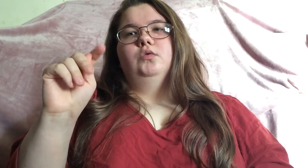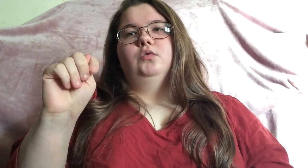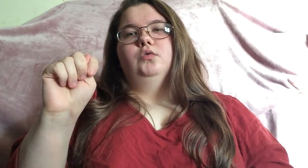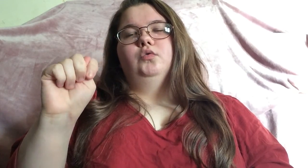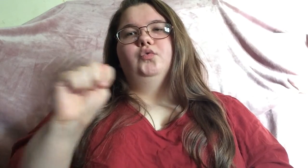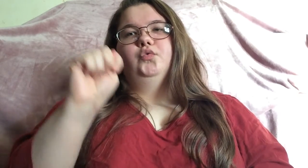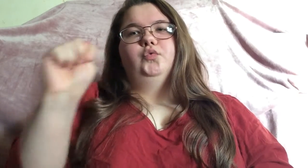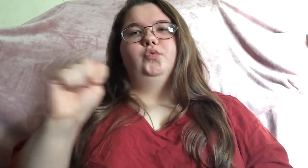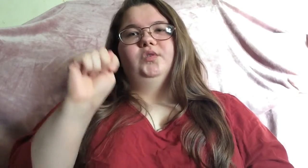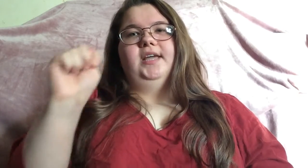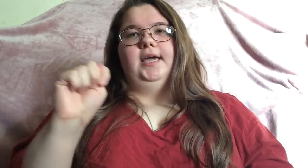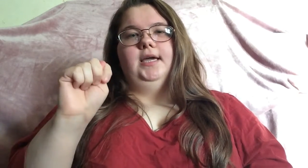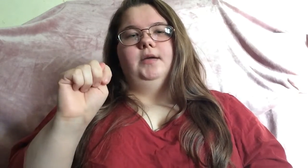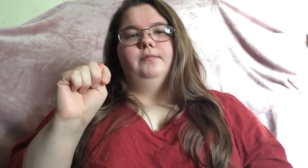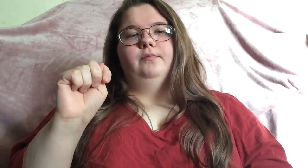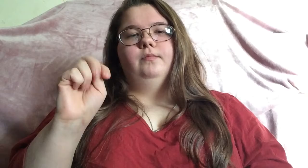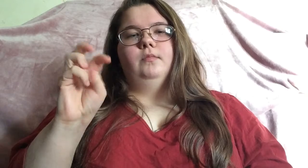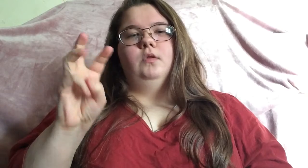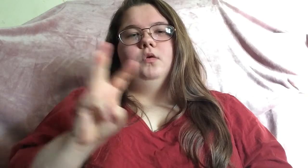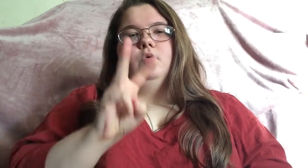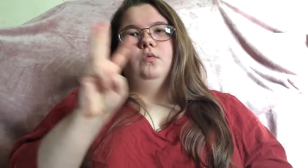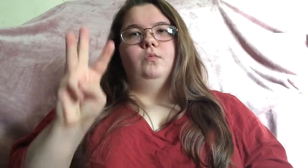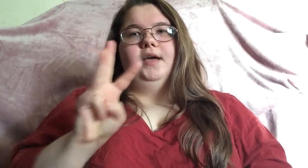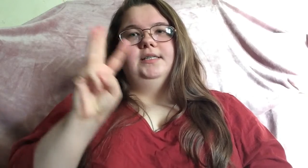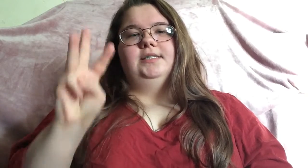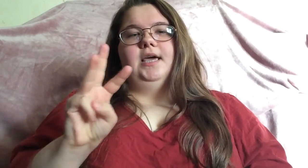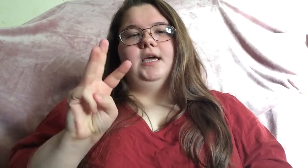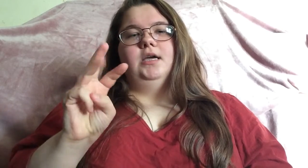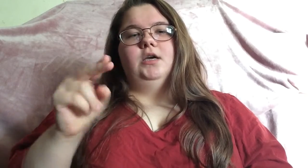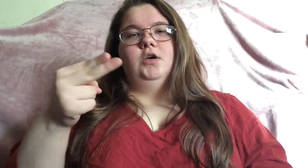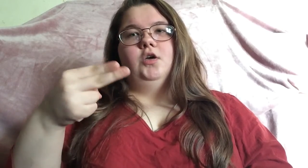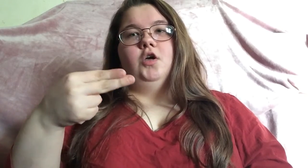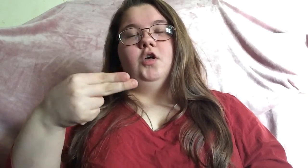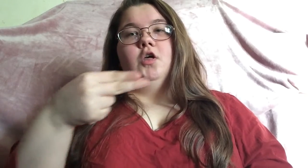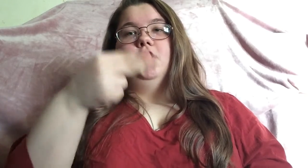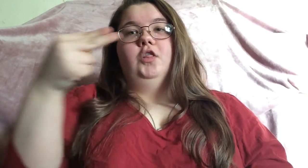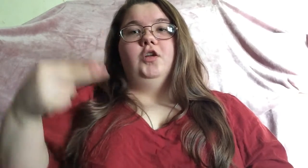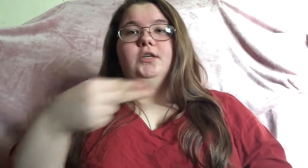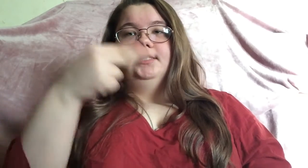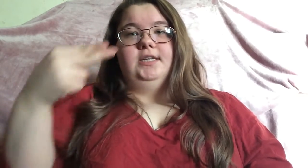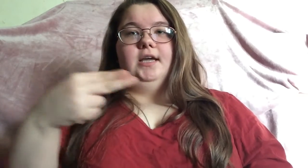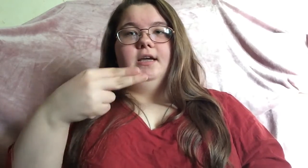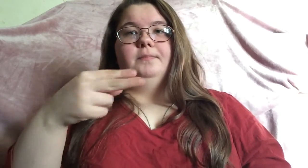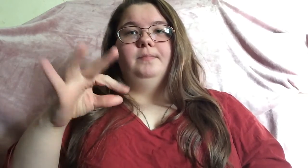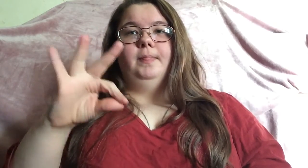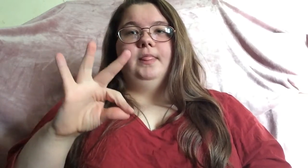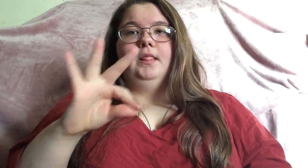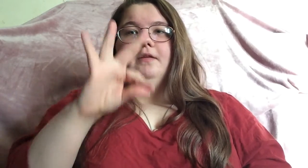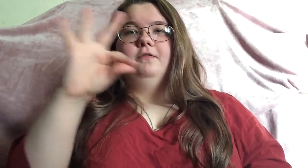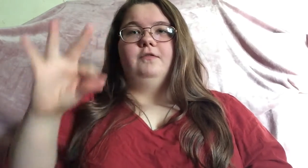tuesday wednesday thursday friday